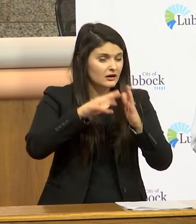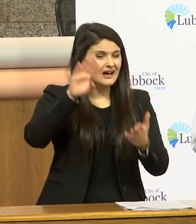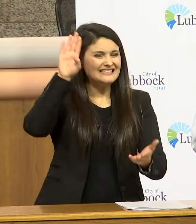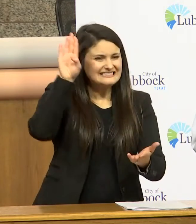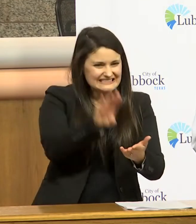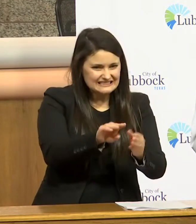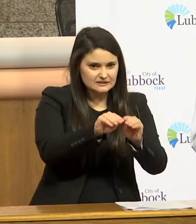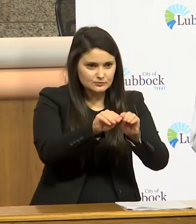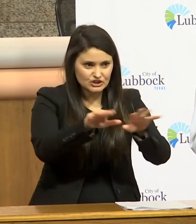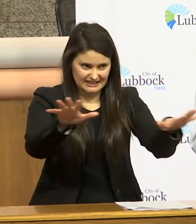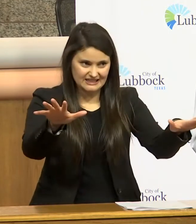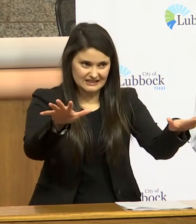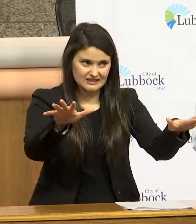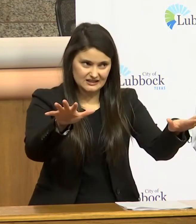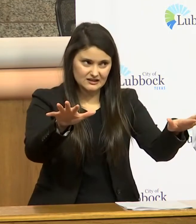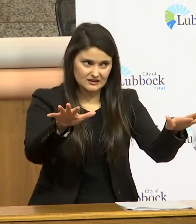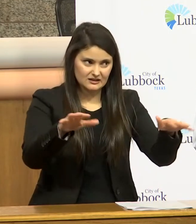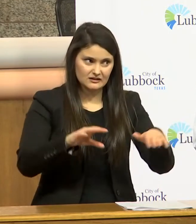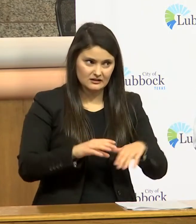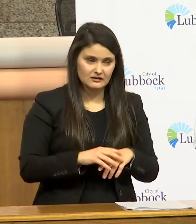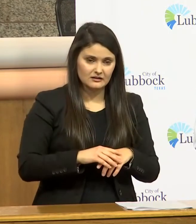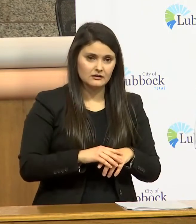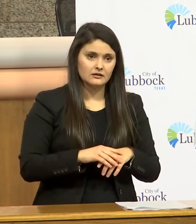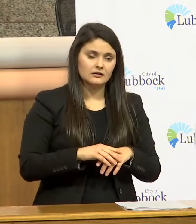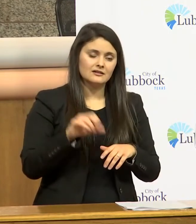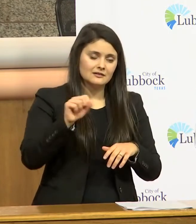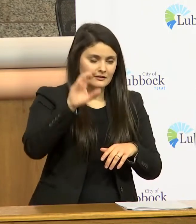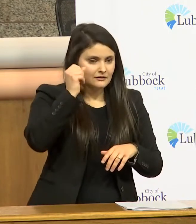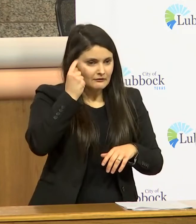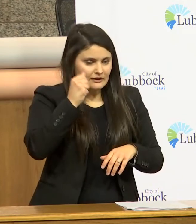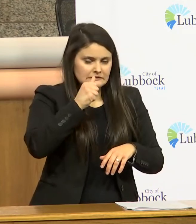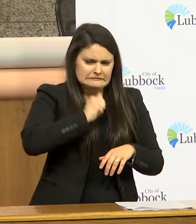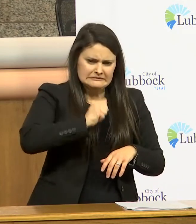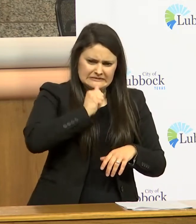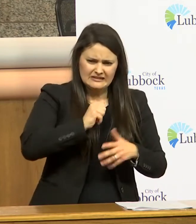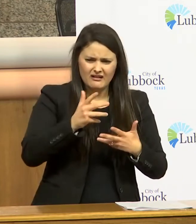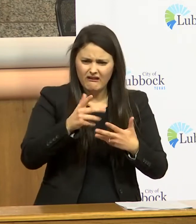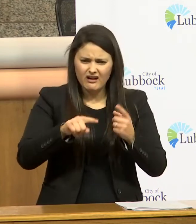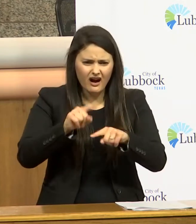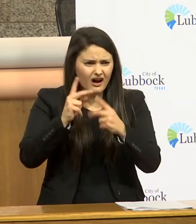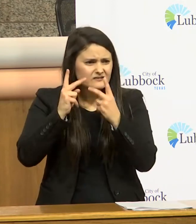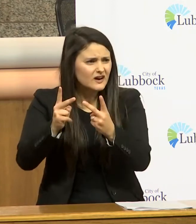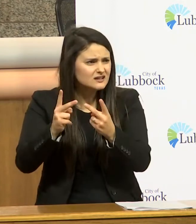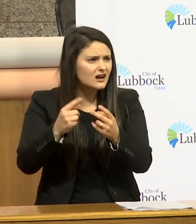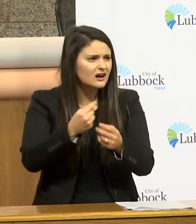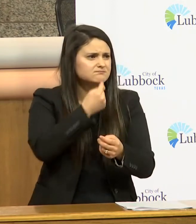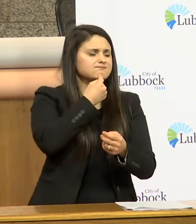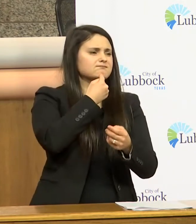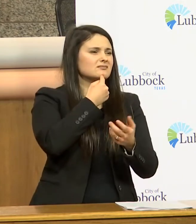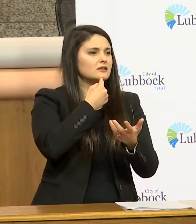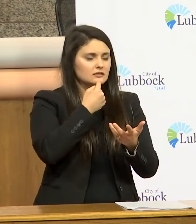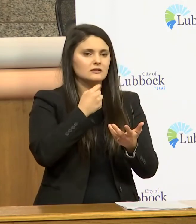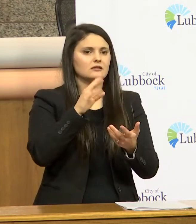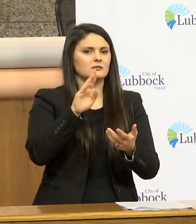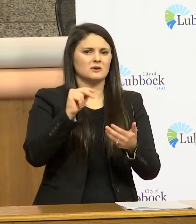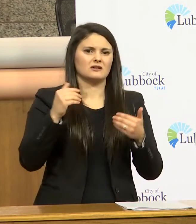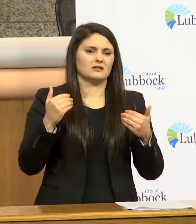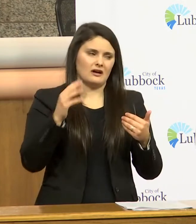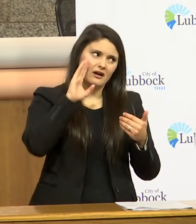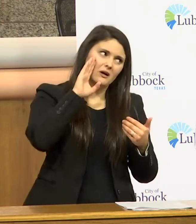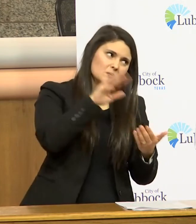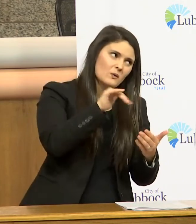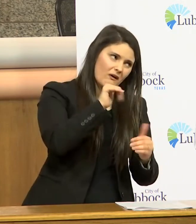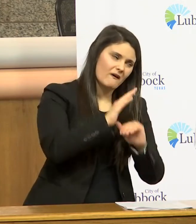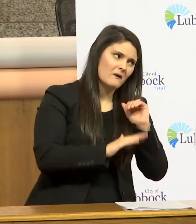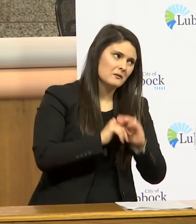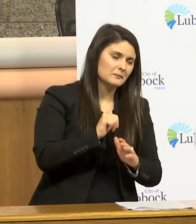okay it's all it's painful not to go see a loved one but it it is uncomfortable i know